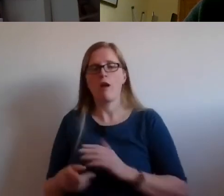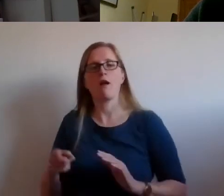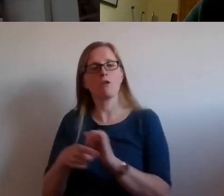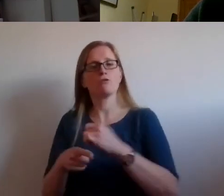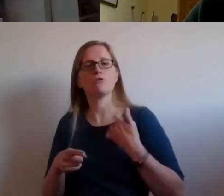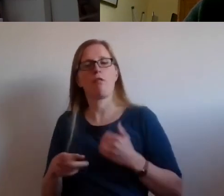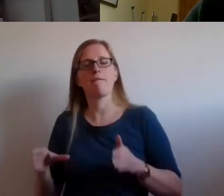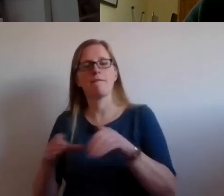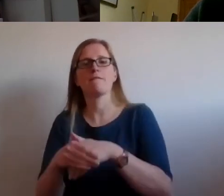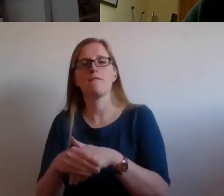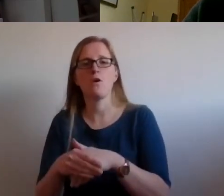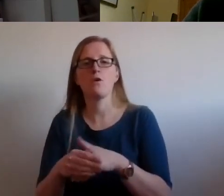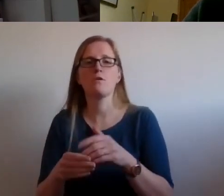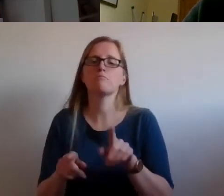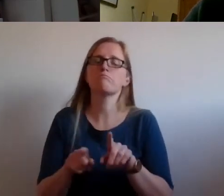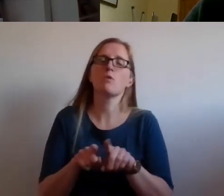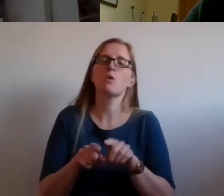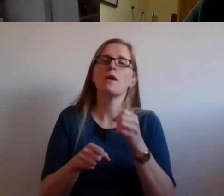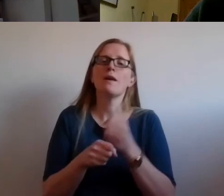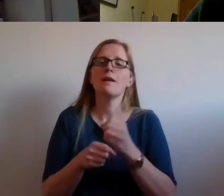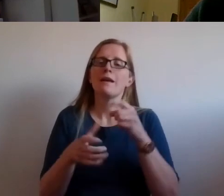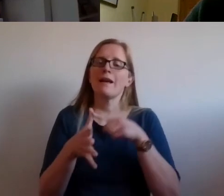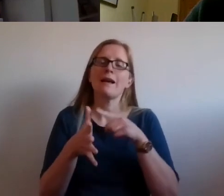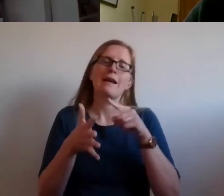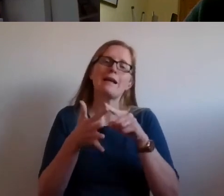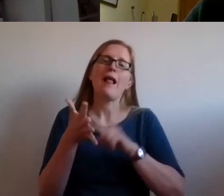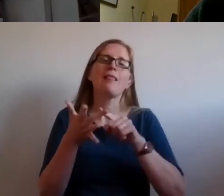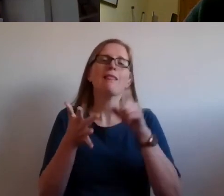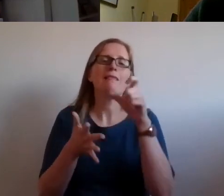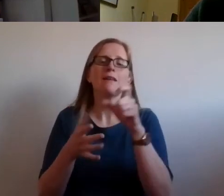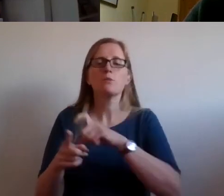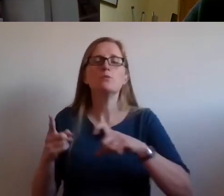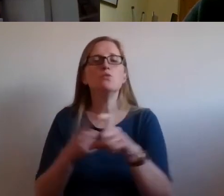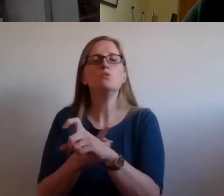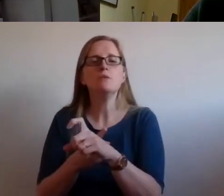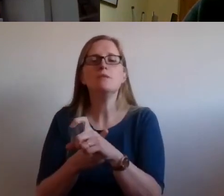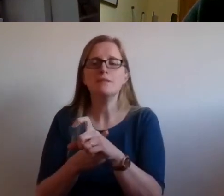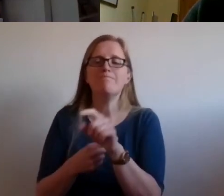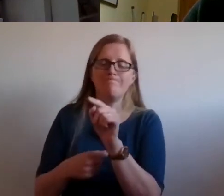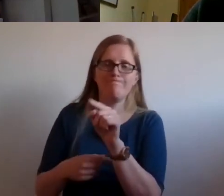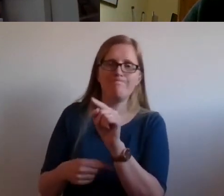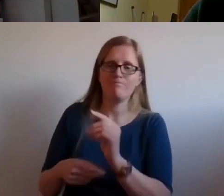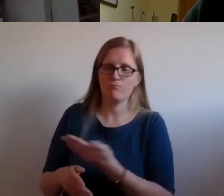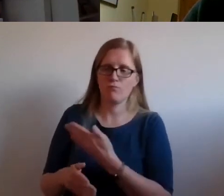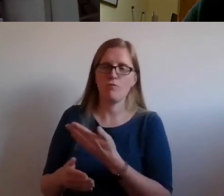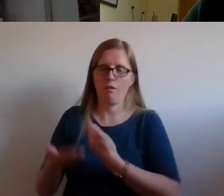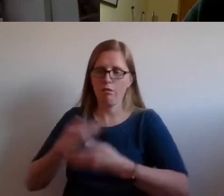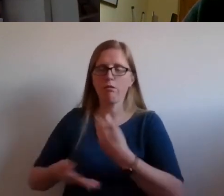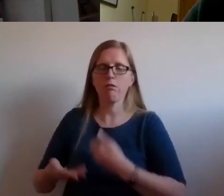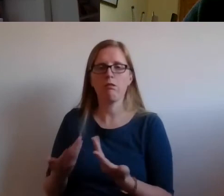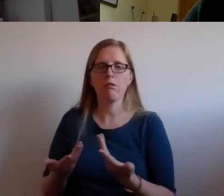island communities. And then it also sort of came up when we were meeting with a lot of interfaith groups.